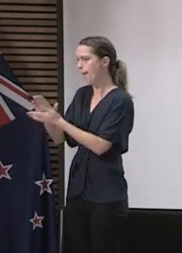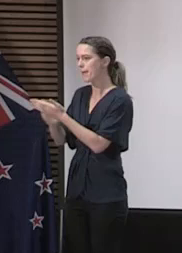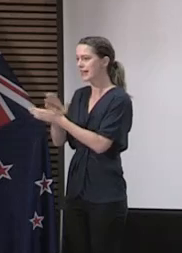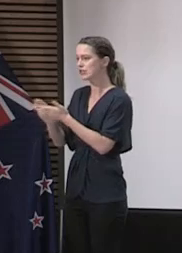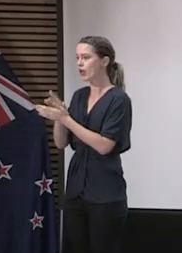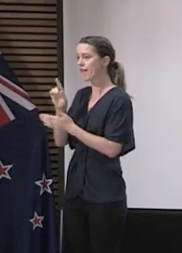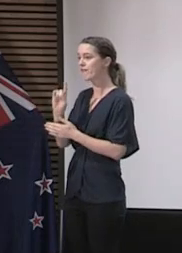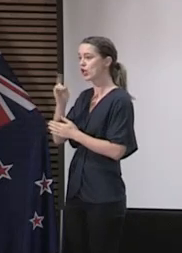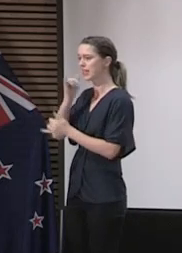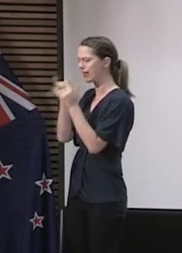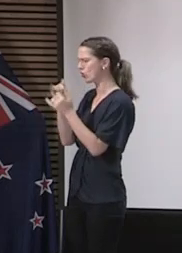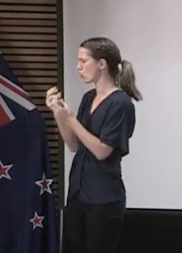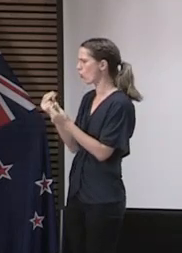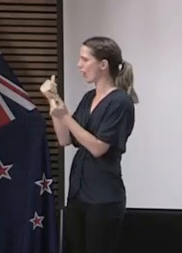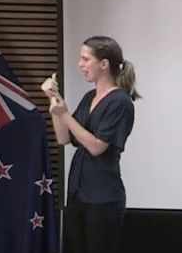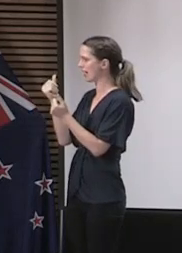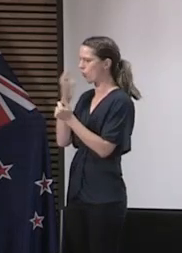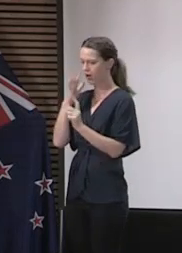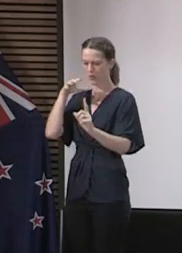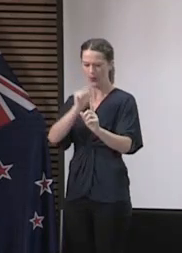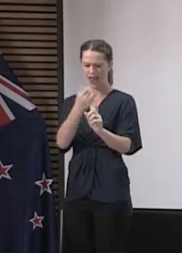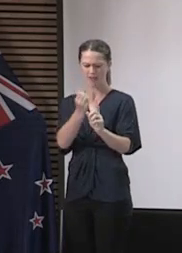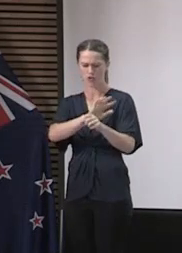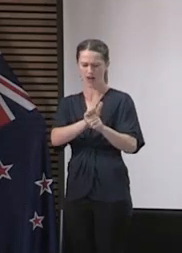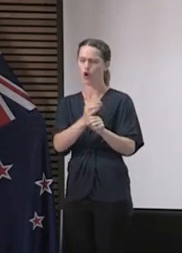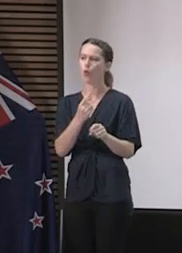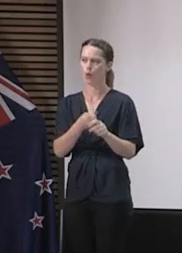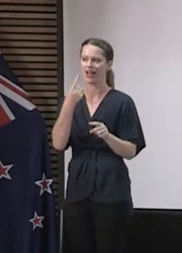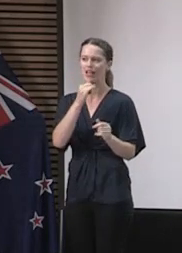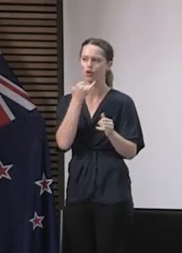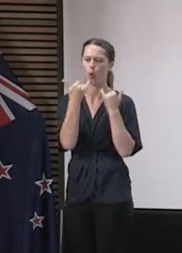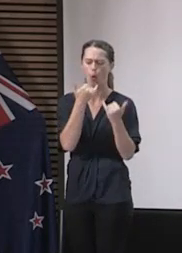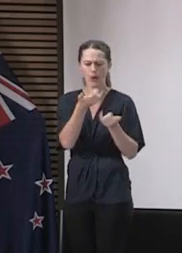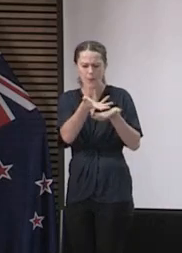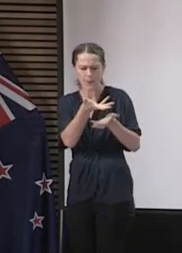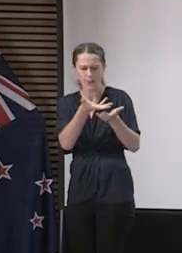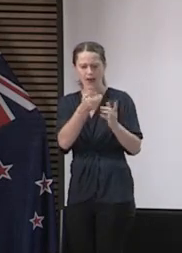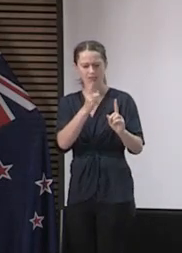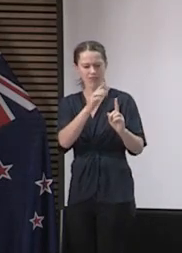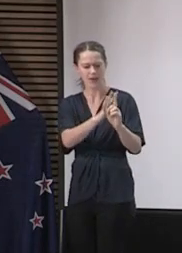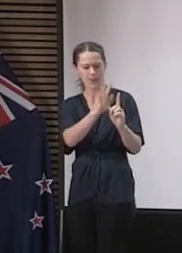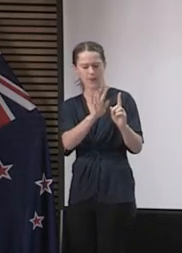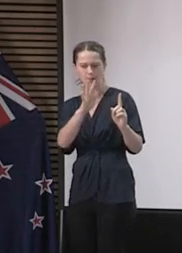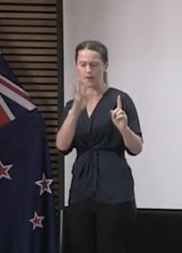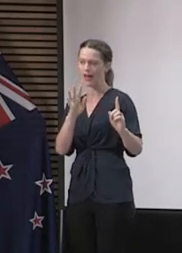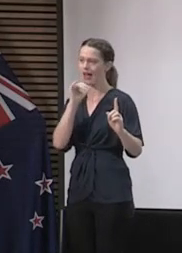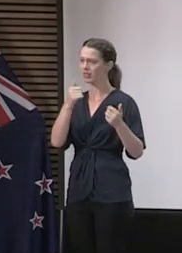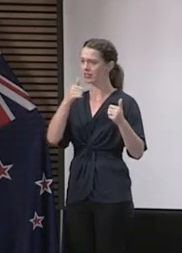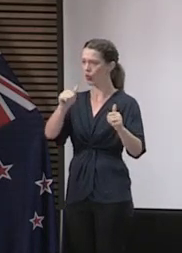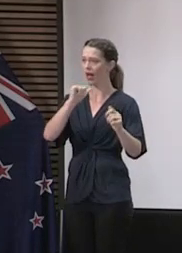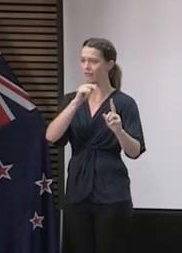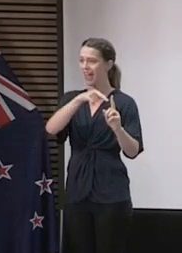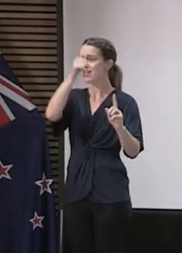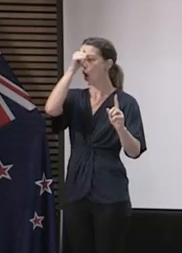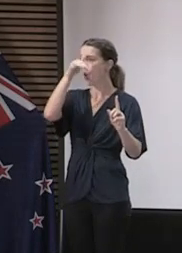first interviews happen very, very quickly. The success of reaching people around those cases will all come down to whether someone